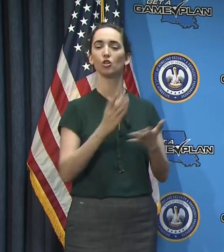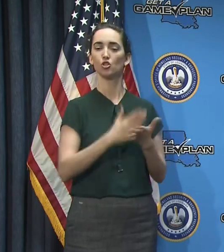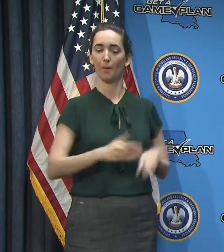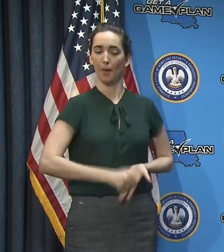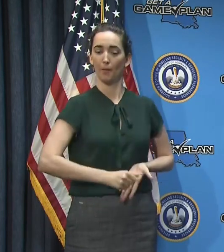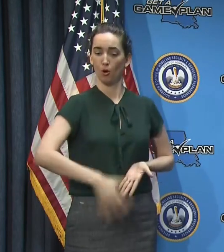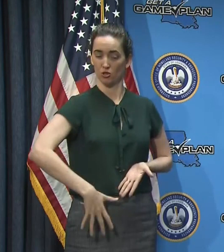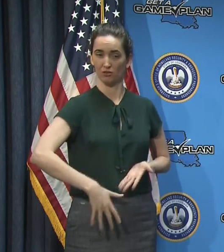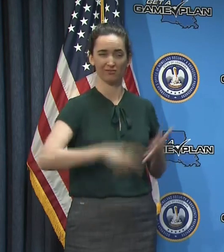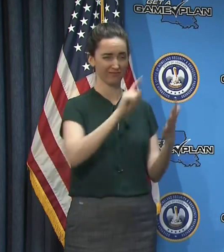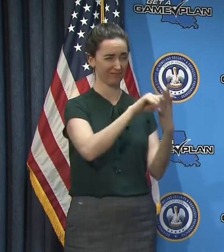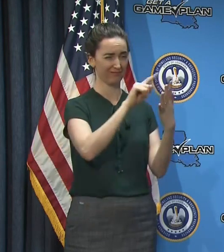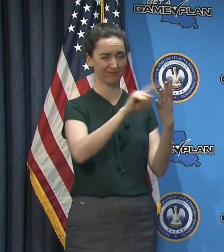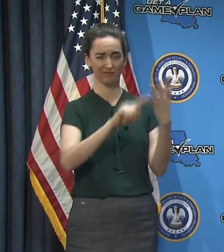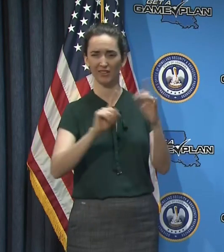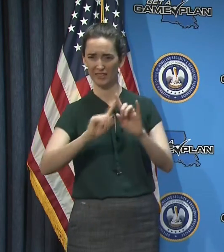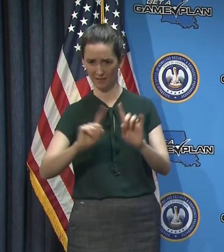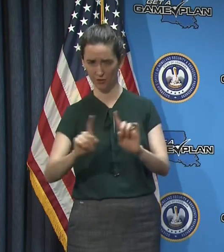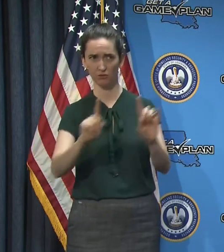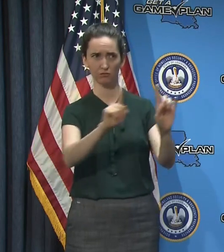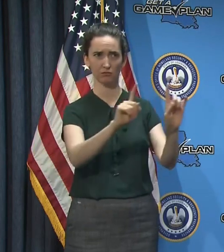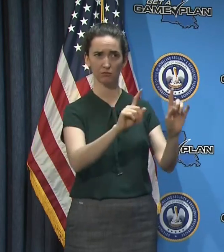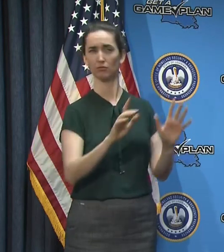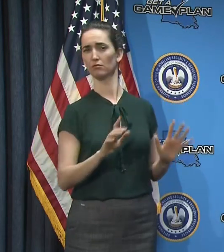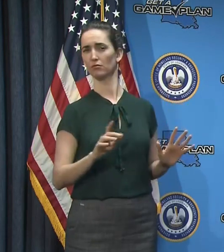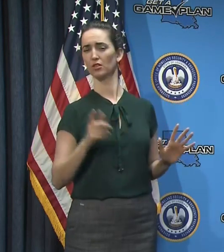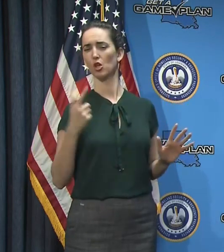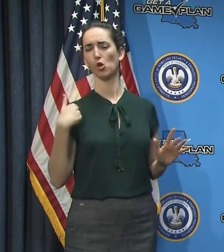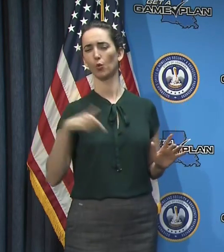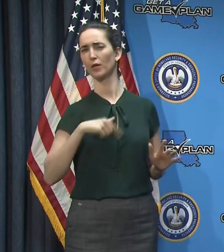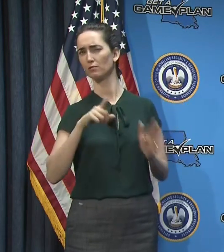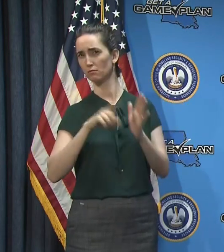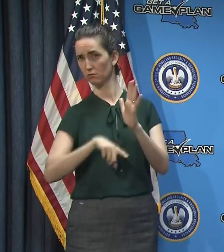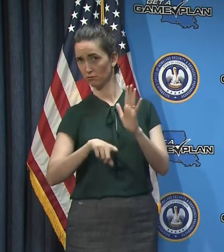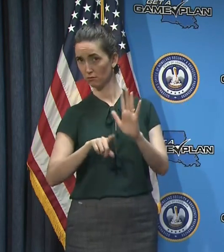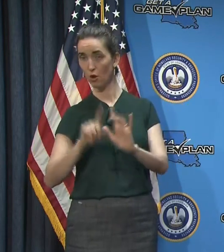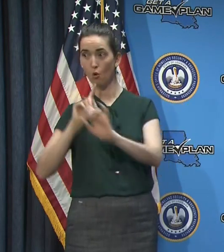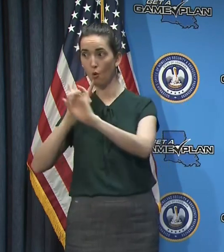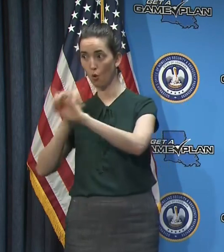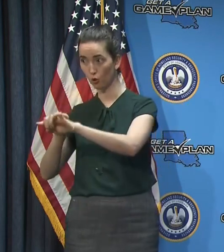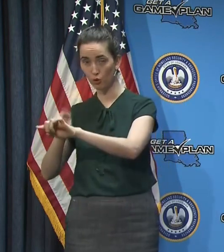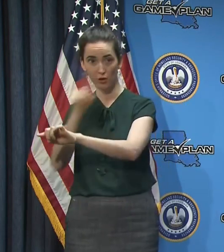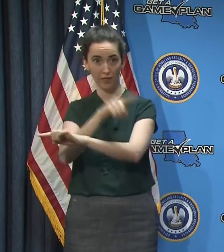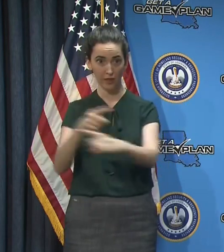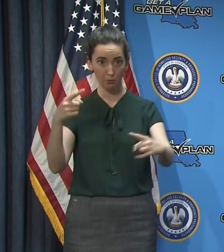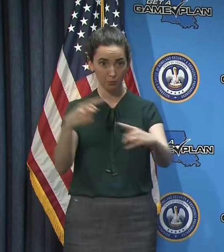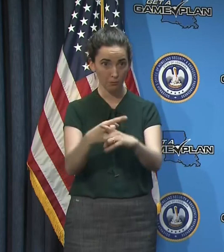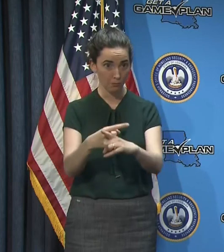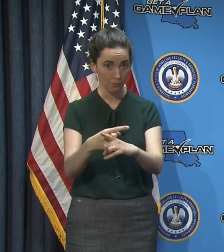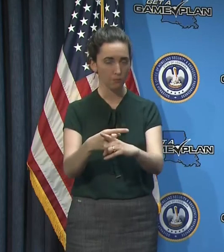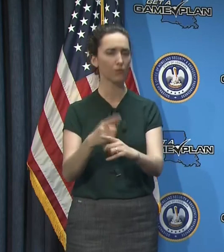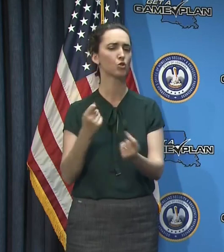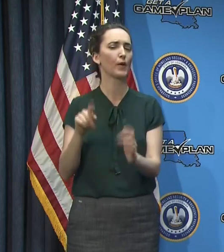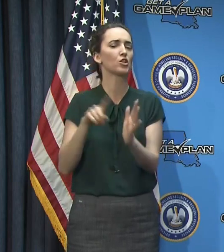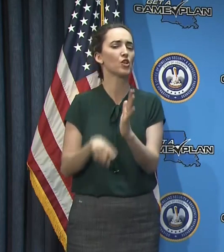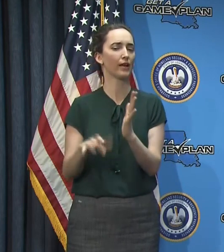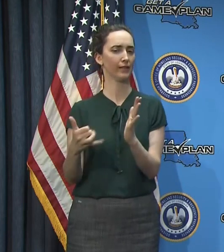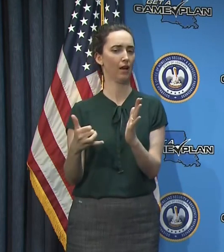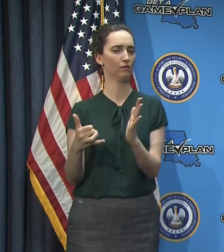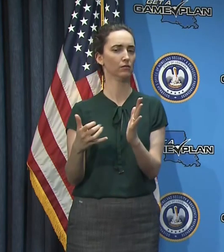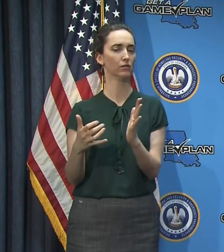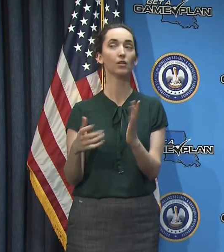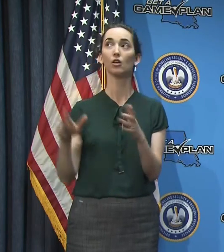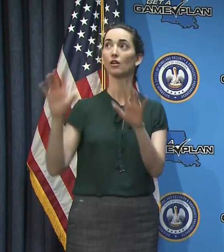we are trying to ascertain now whether any of these clinics are in violation of the orders that have been issued by the department of health,